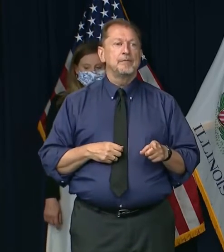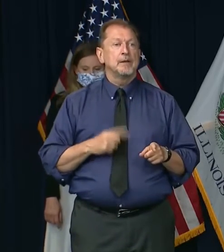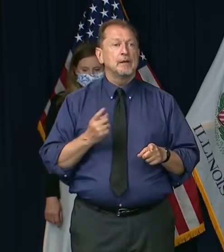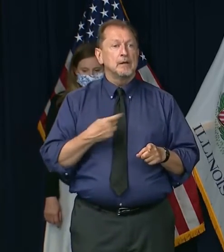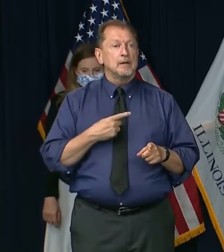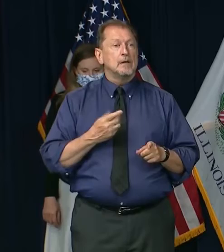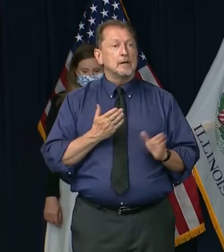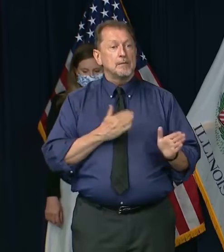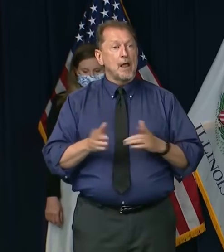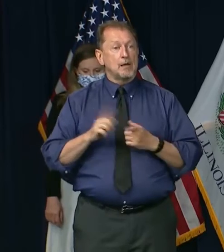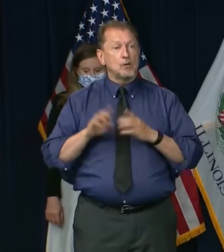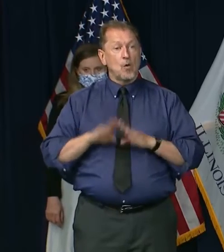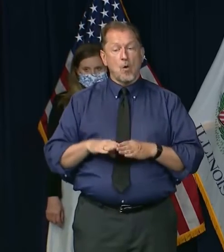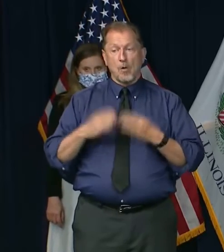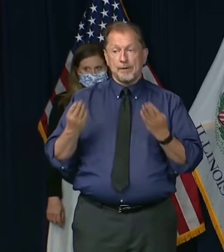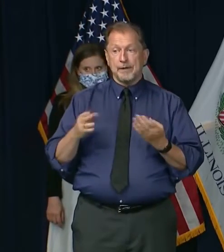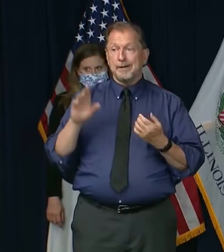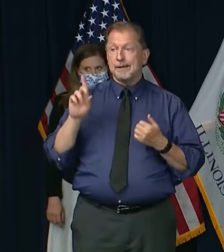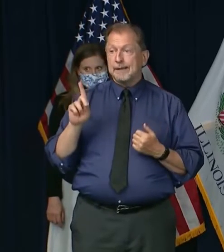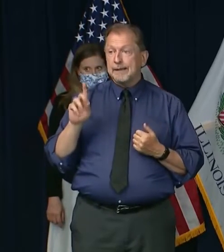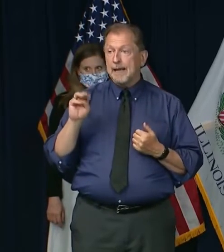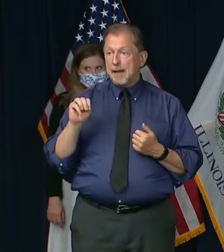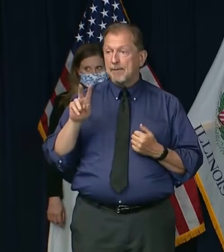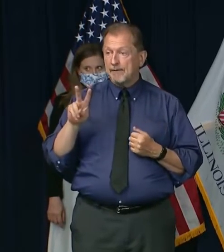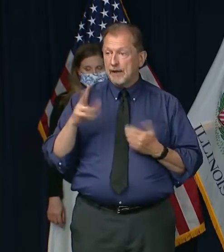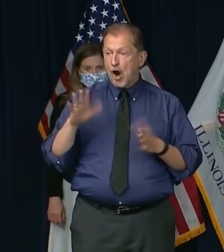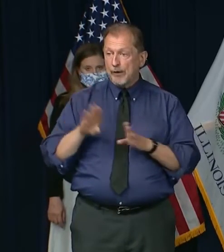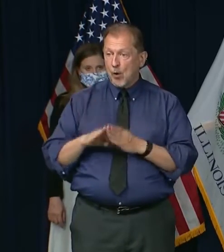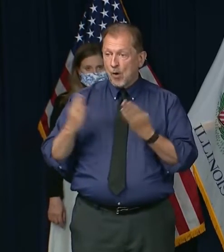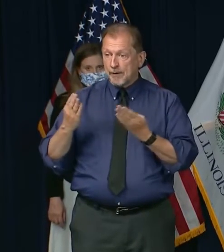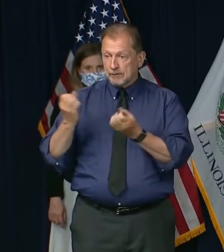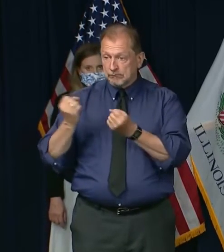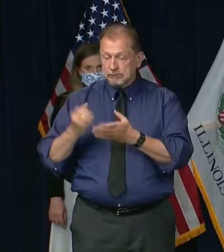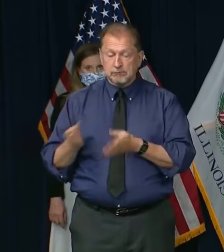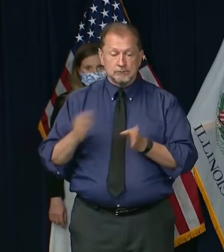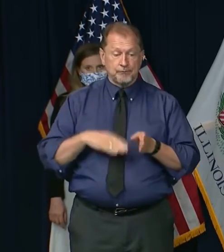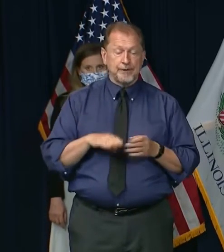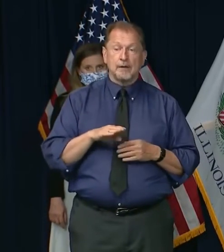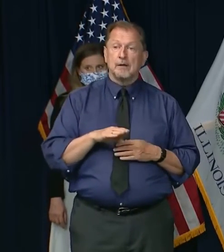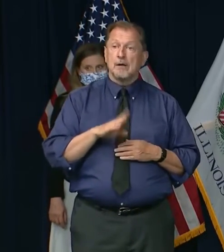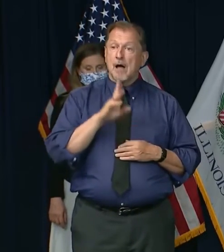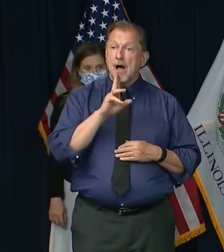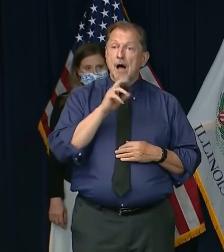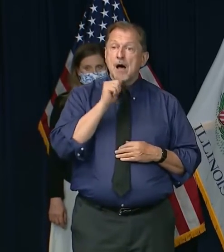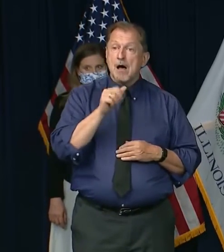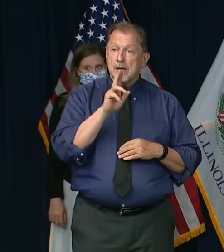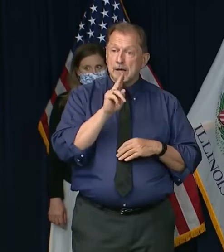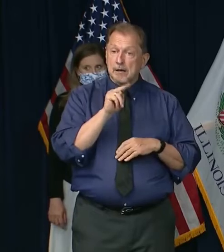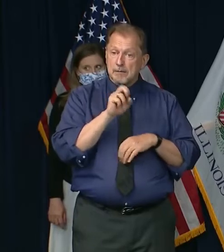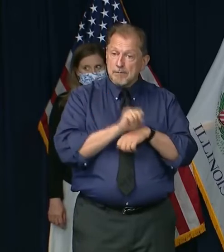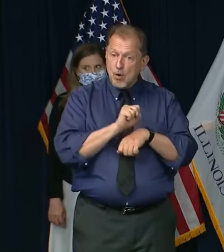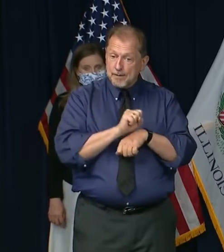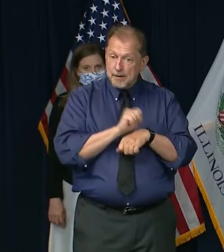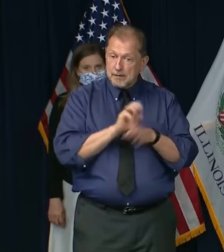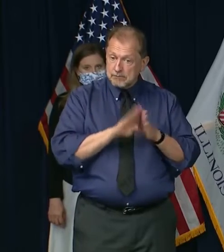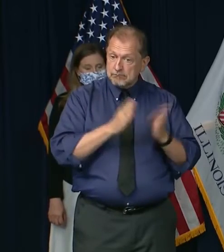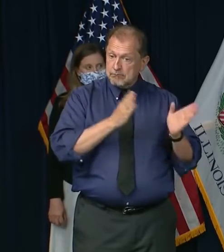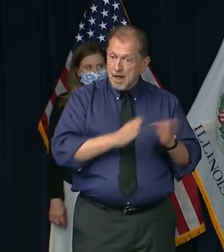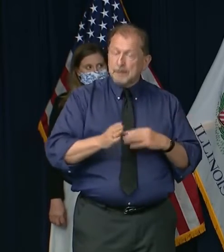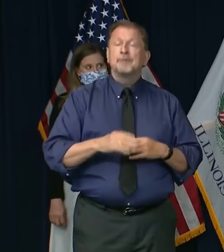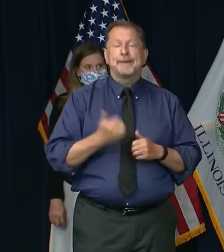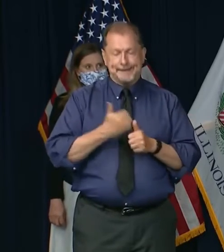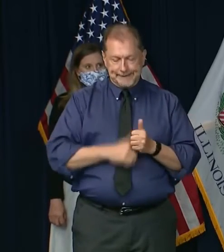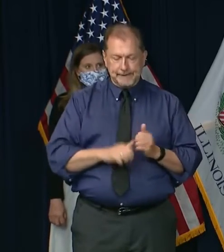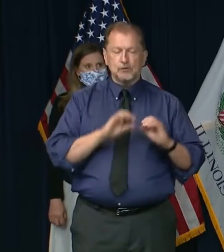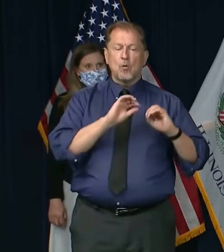open up employment offices? DMVs have opened up. What about employment offices? Yeah, there's a plan. In fact, each of our agencies has a kind of a reopen plan